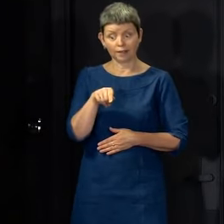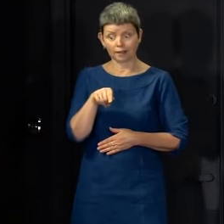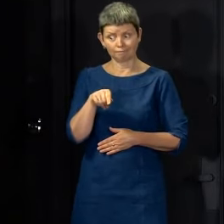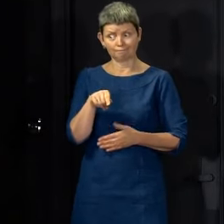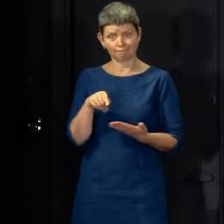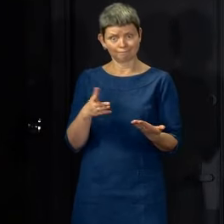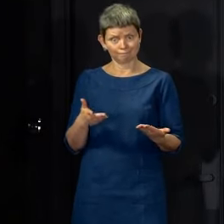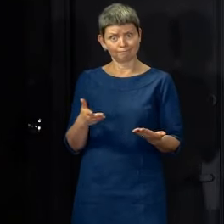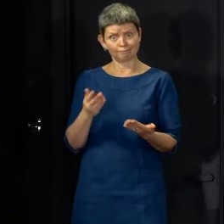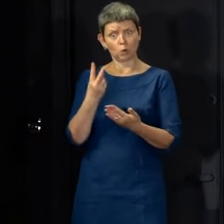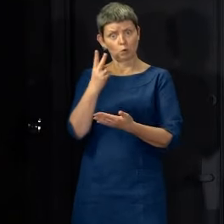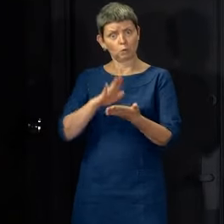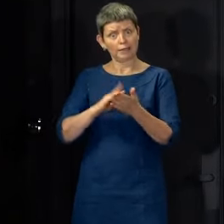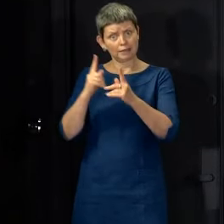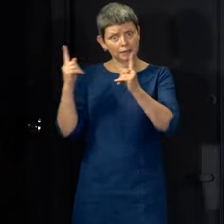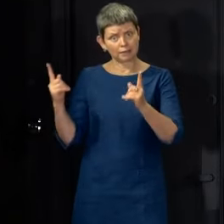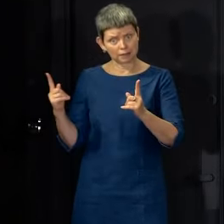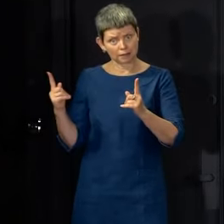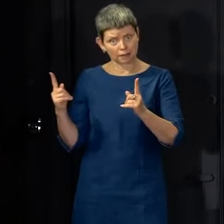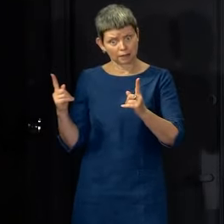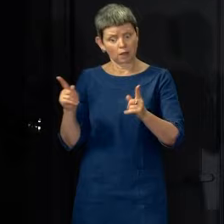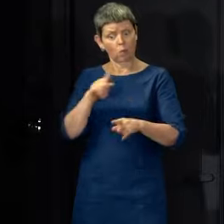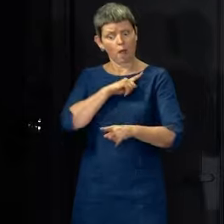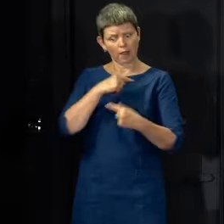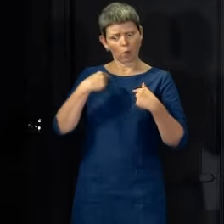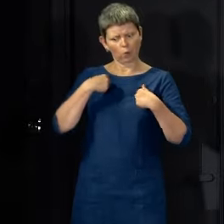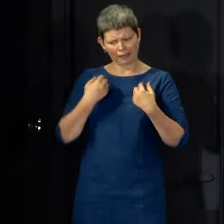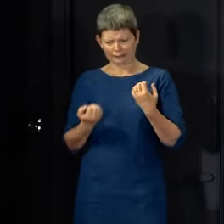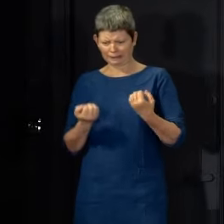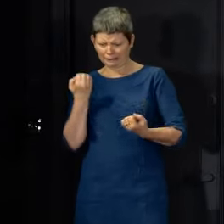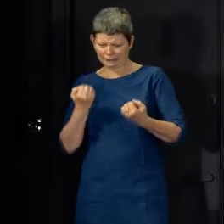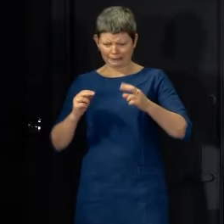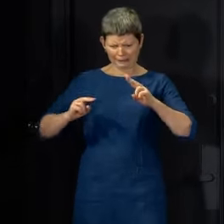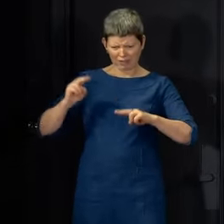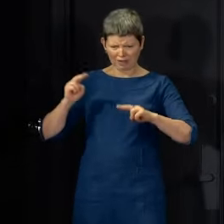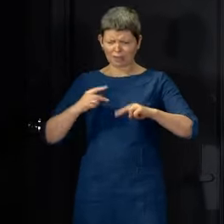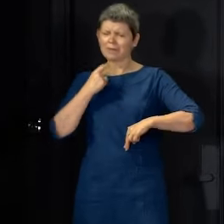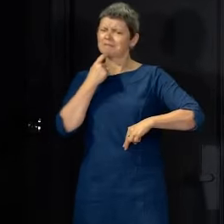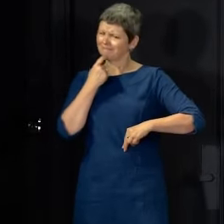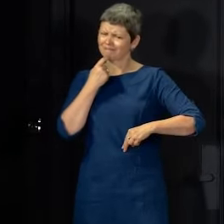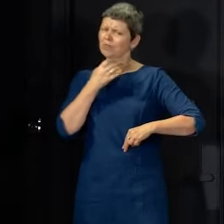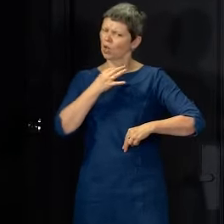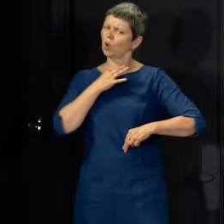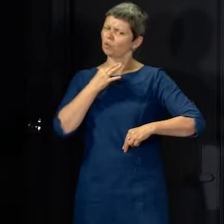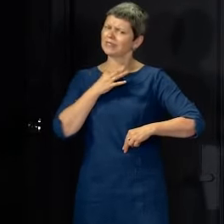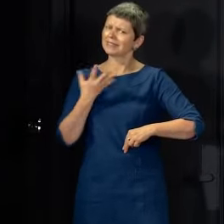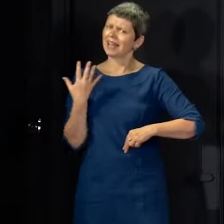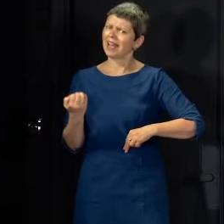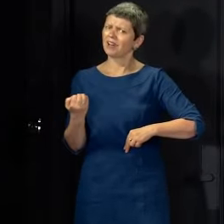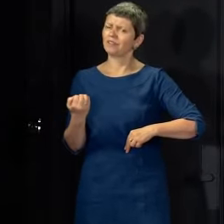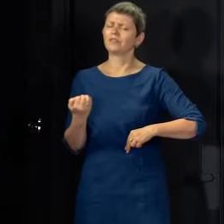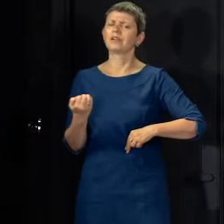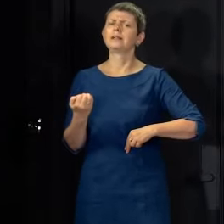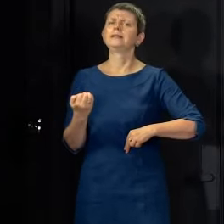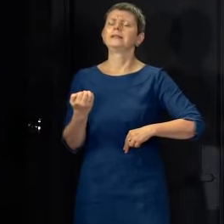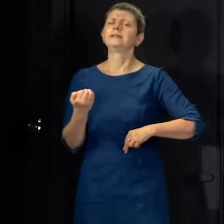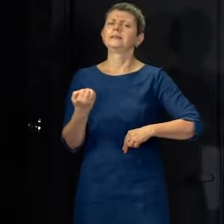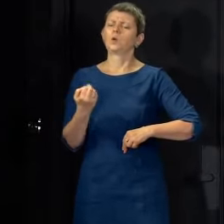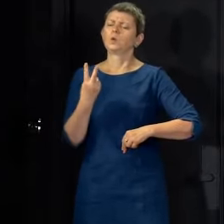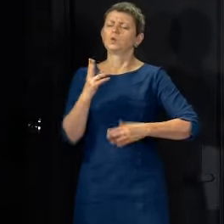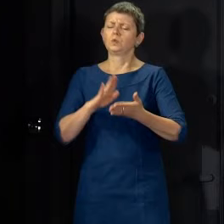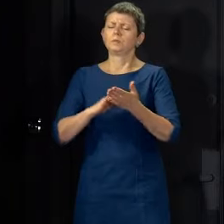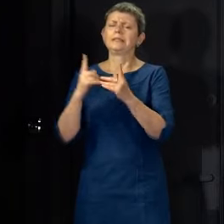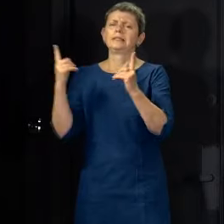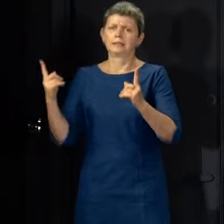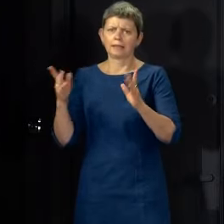suggests that we must judge that there is a significant risk associated with it. And as Jason has set out, these are not absolutes. There are trade-offs